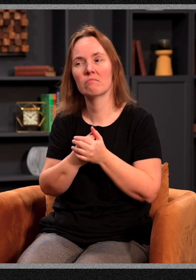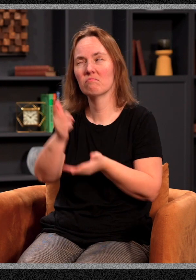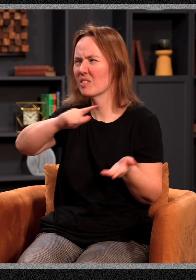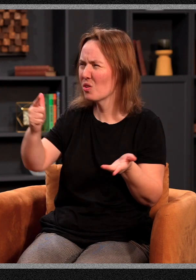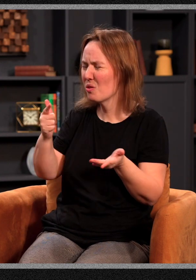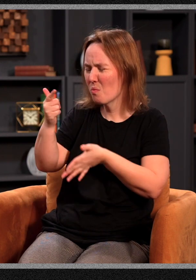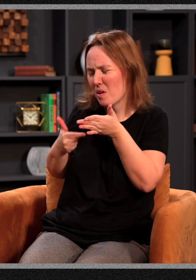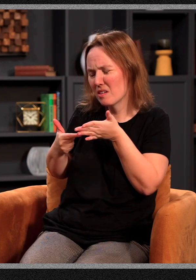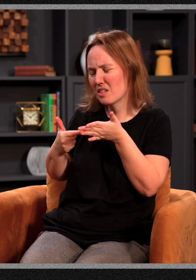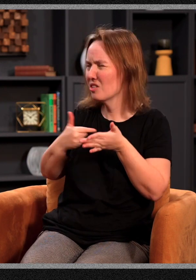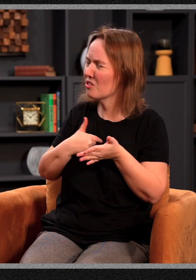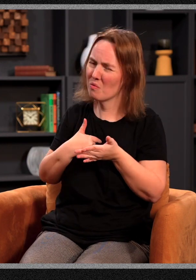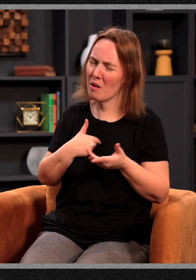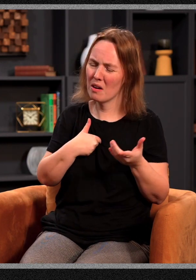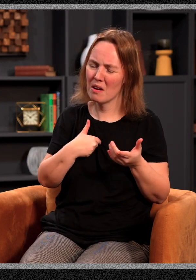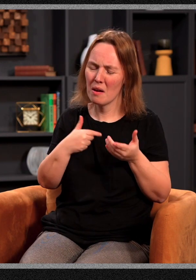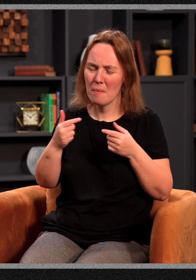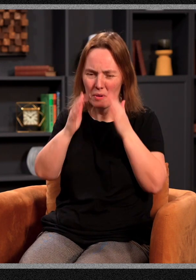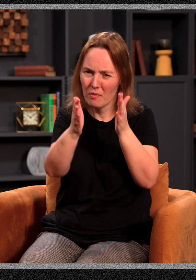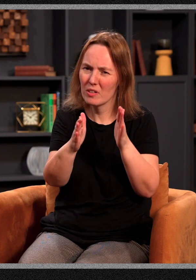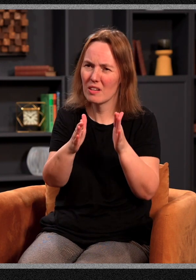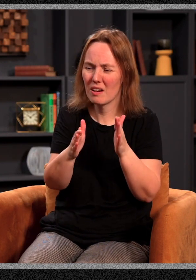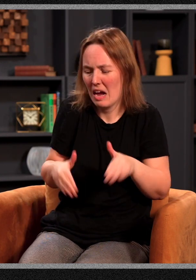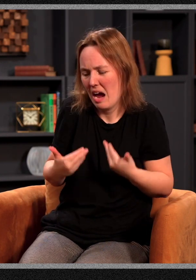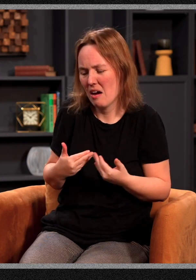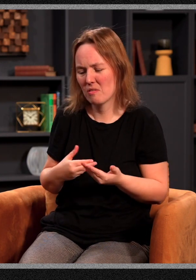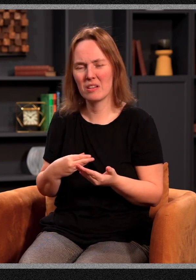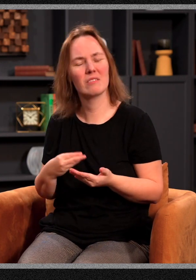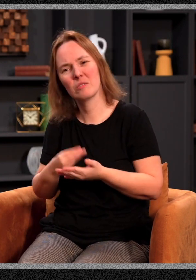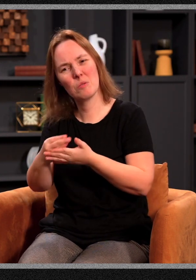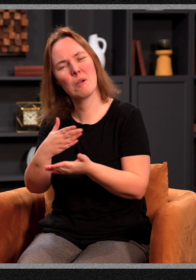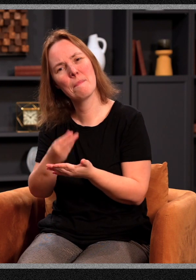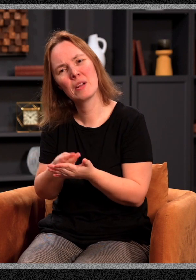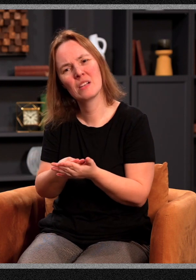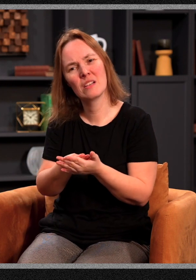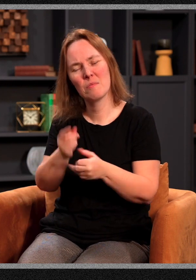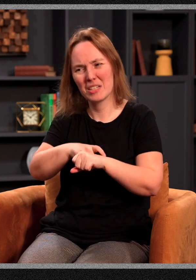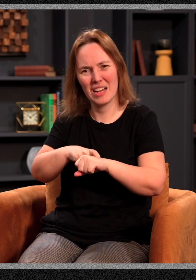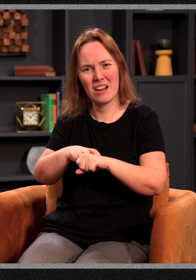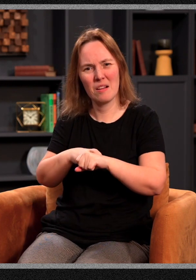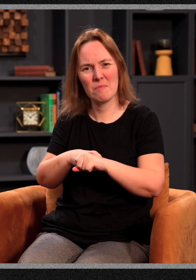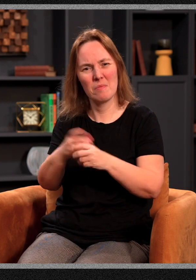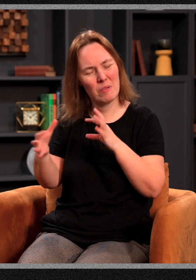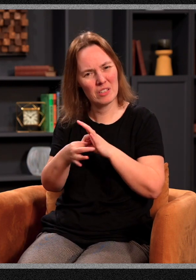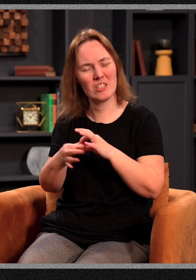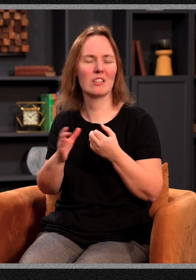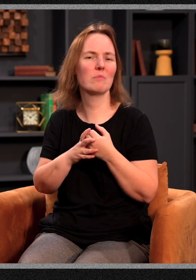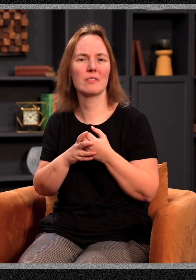Lord, what do you want to give myself to? What do you want me to focus on? How do I spend my money? How do I spend my time, my relationships? And we ask the simple question